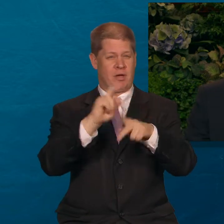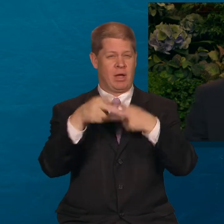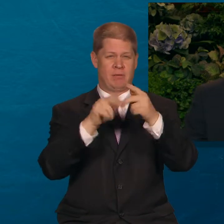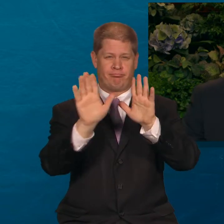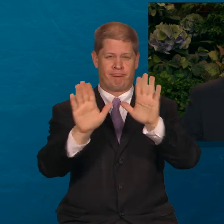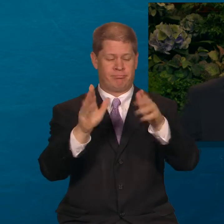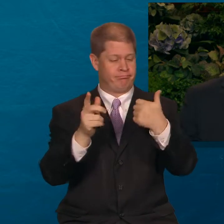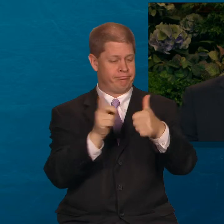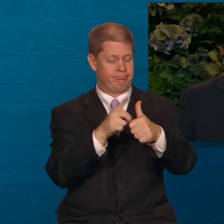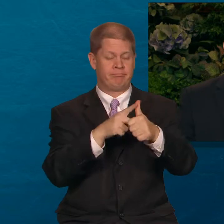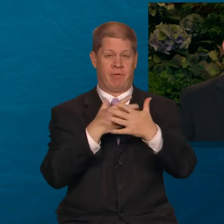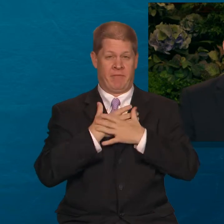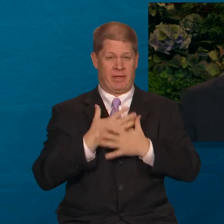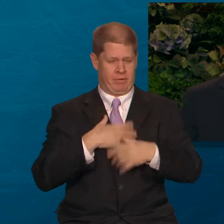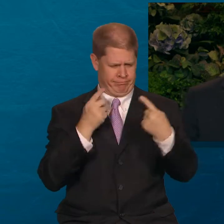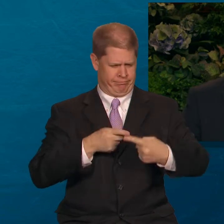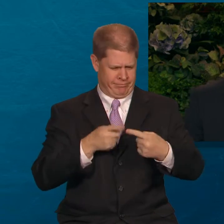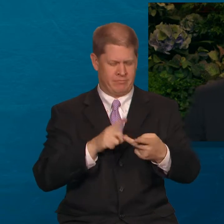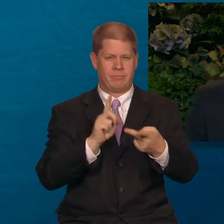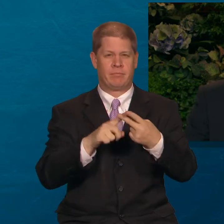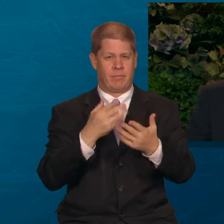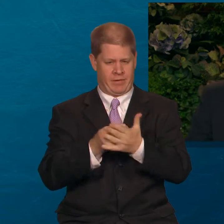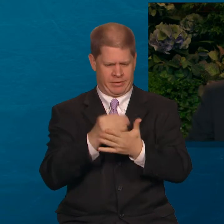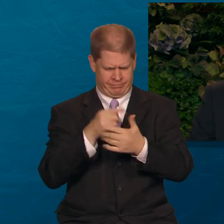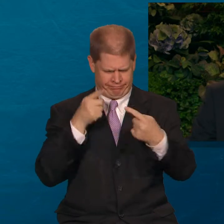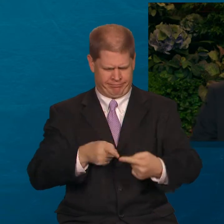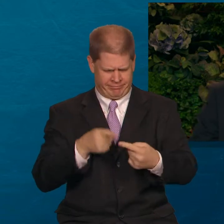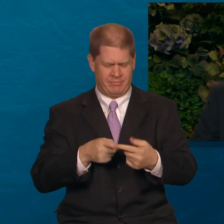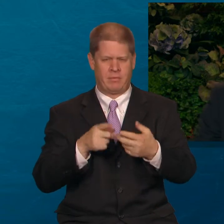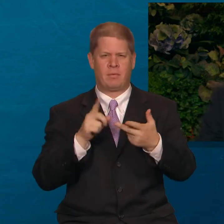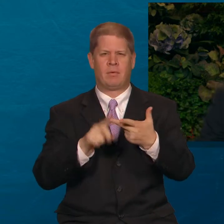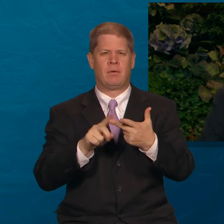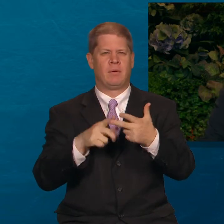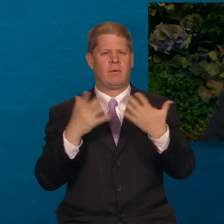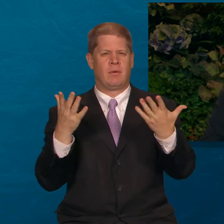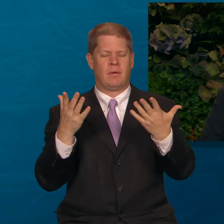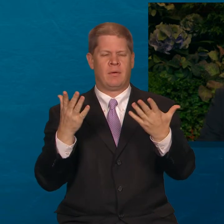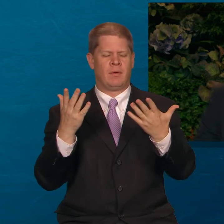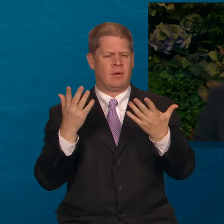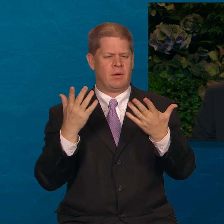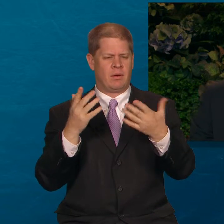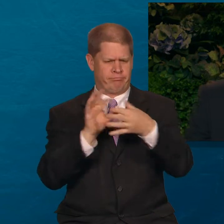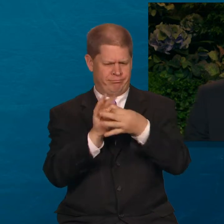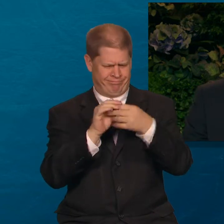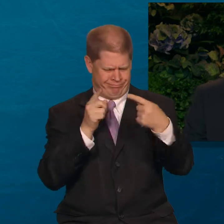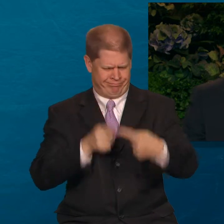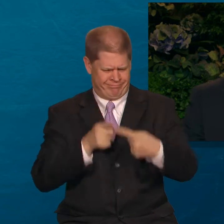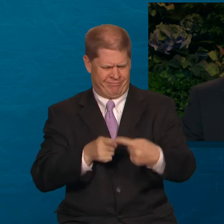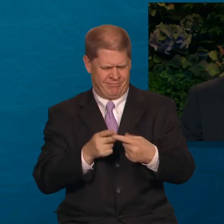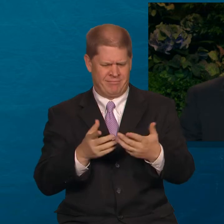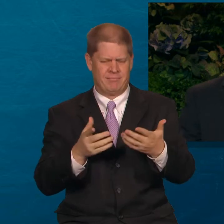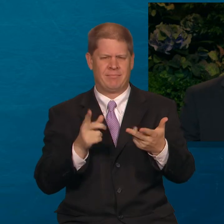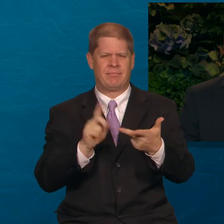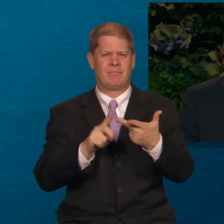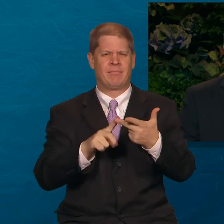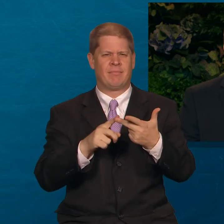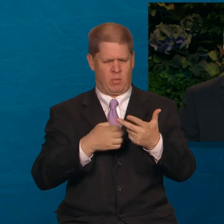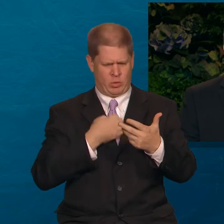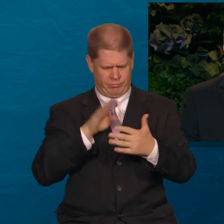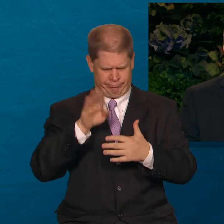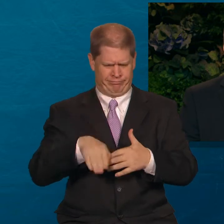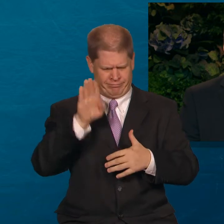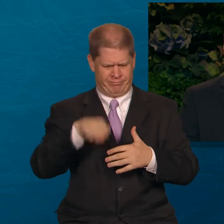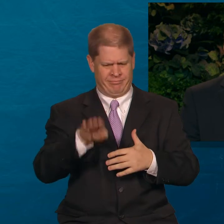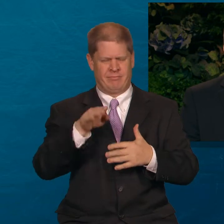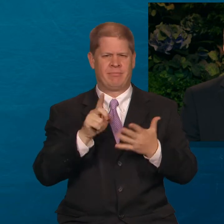forms—physical challenges, financial setbacks, difficulties with relationships, emotional trials,